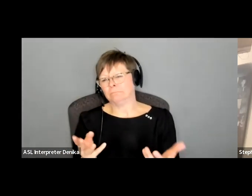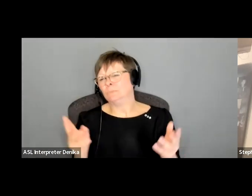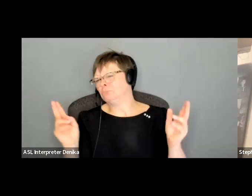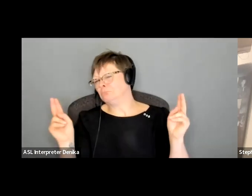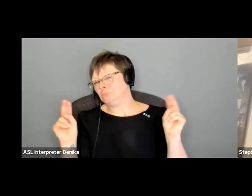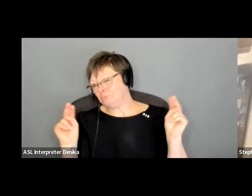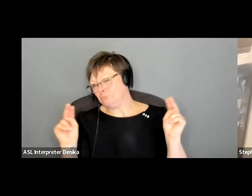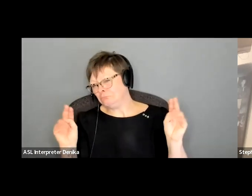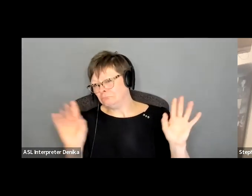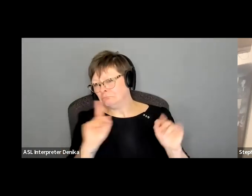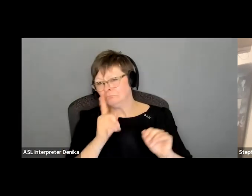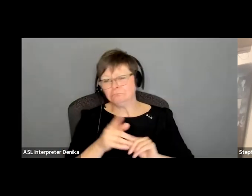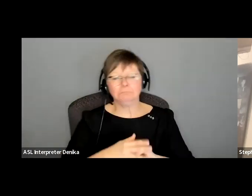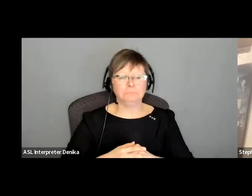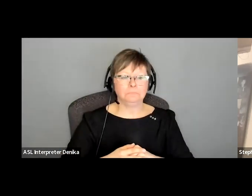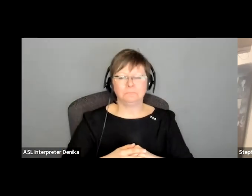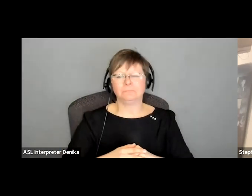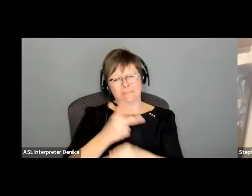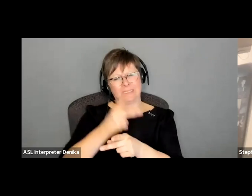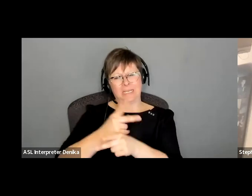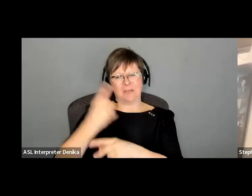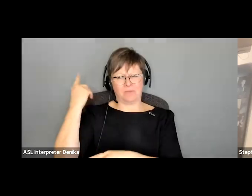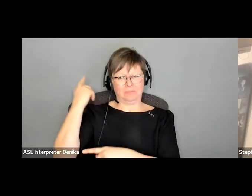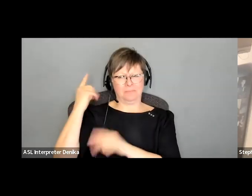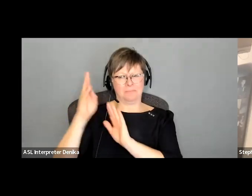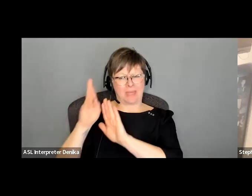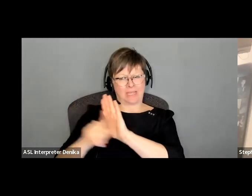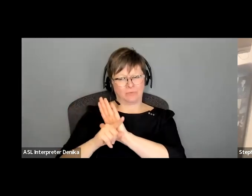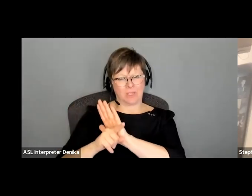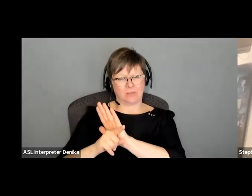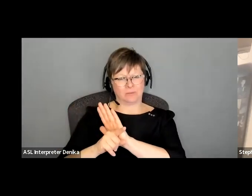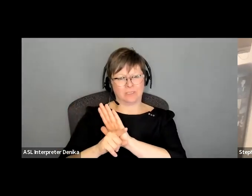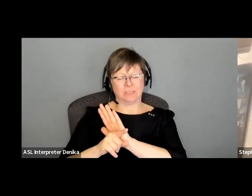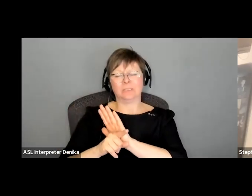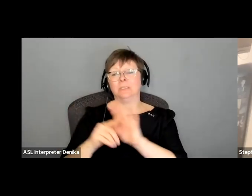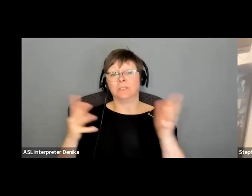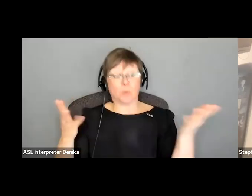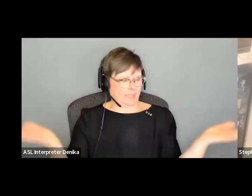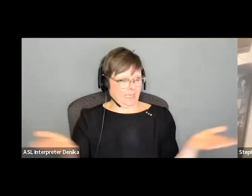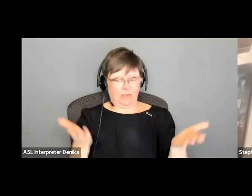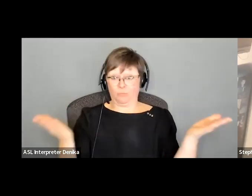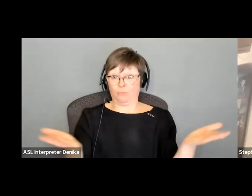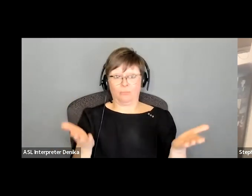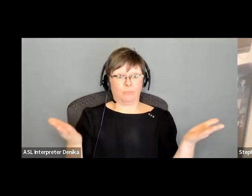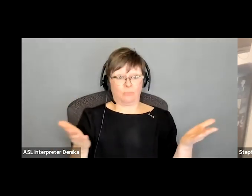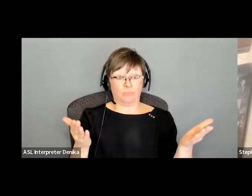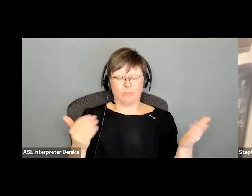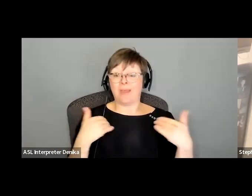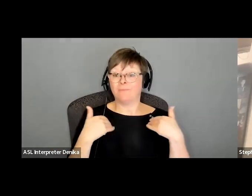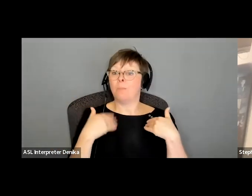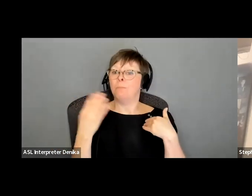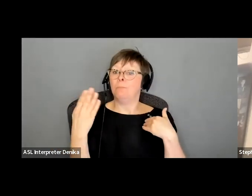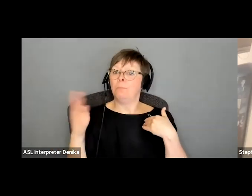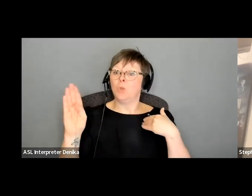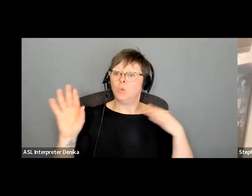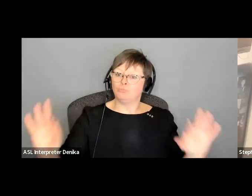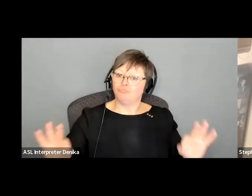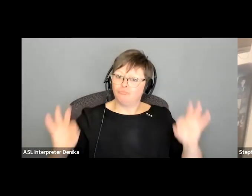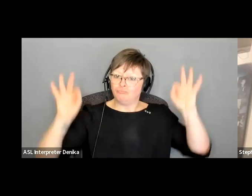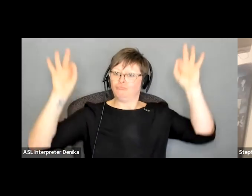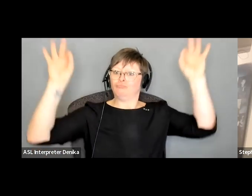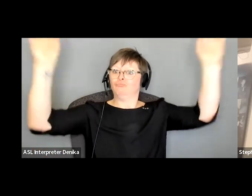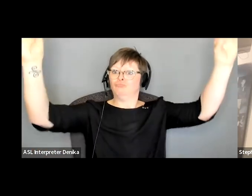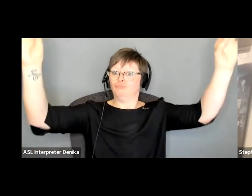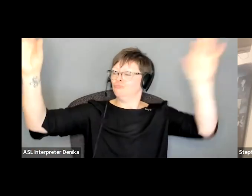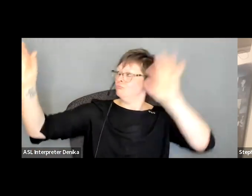you got to be careful with your background like um here you know i have a plain a blue sheet that i hung up when the point came